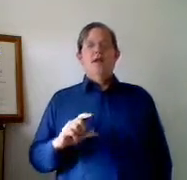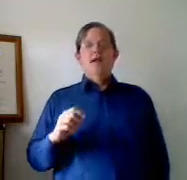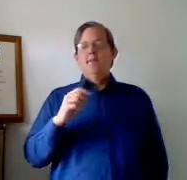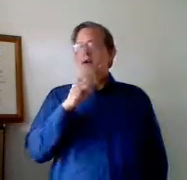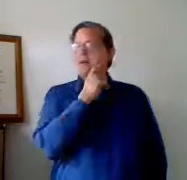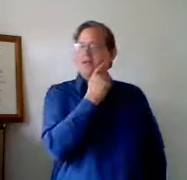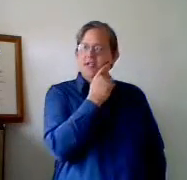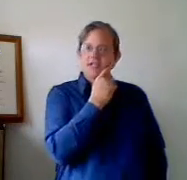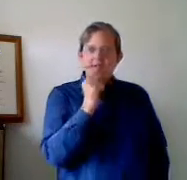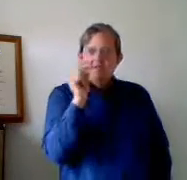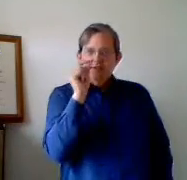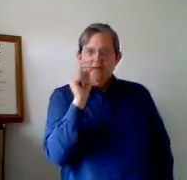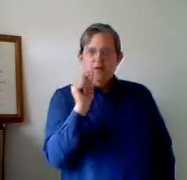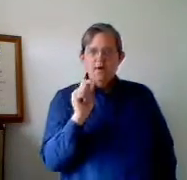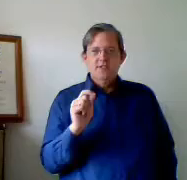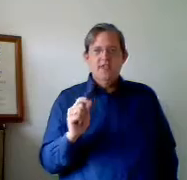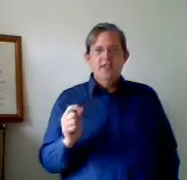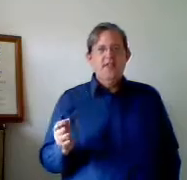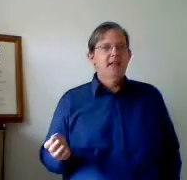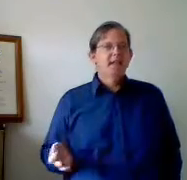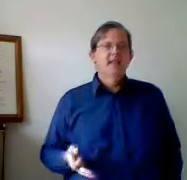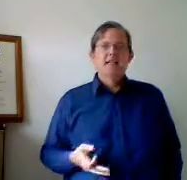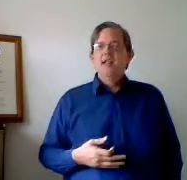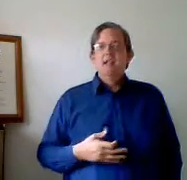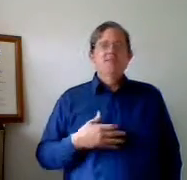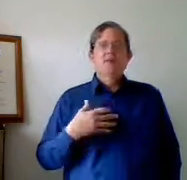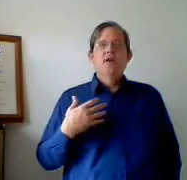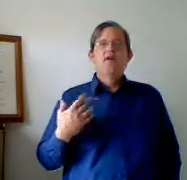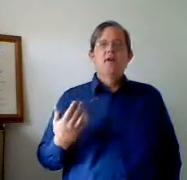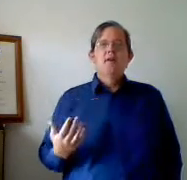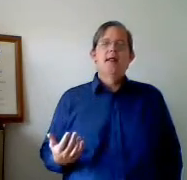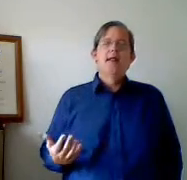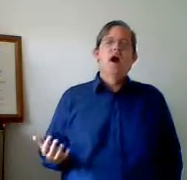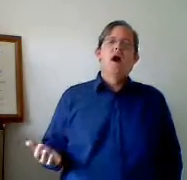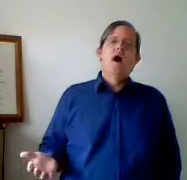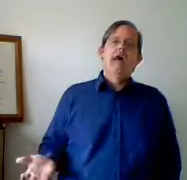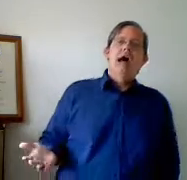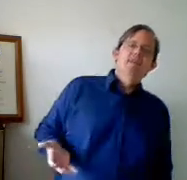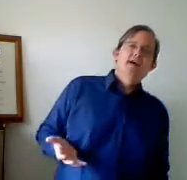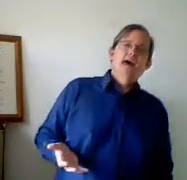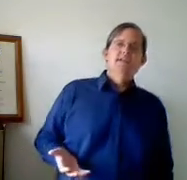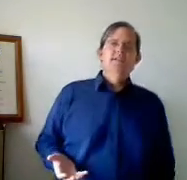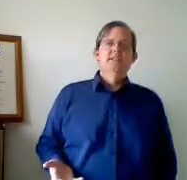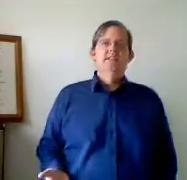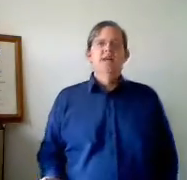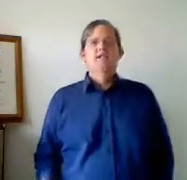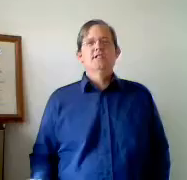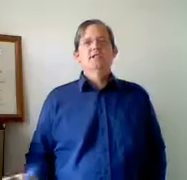on an inbound process. First and foremost, the thing is that you've spent an awful lot of money on advertising to get a customer